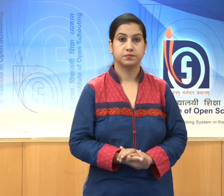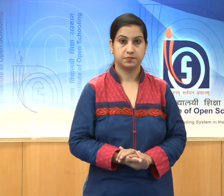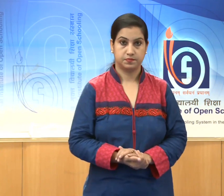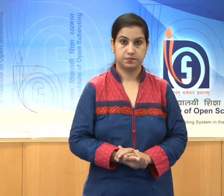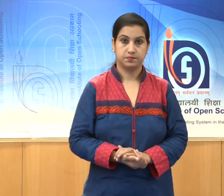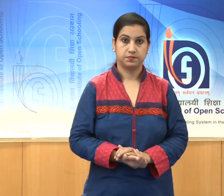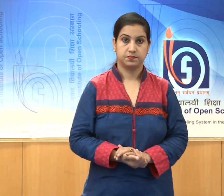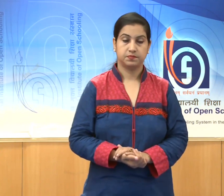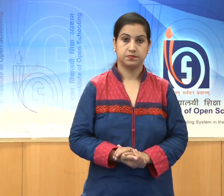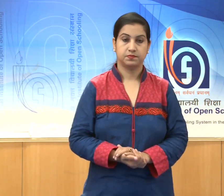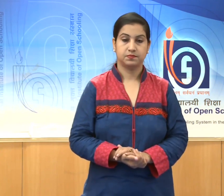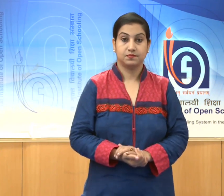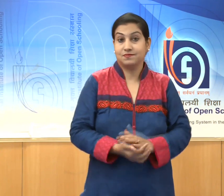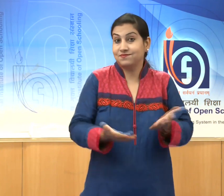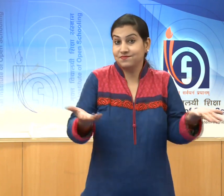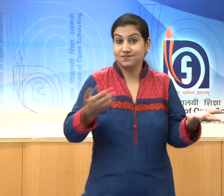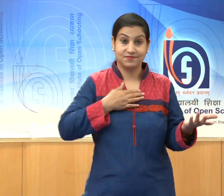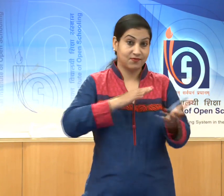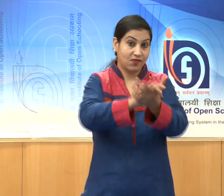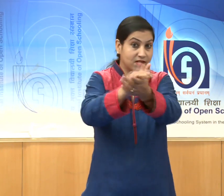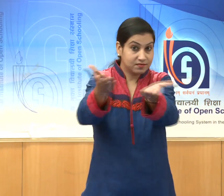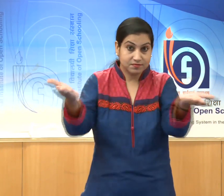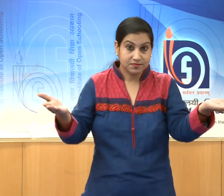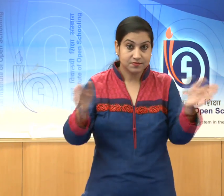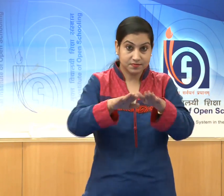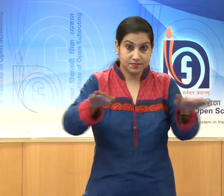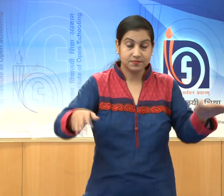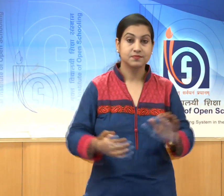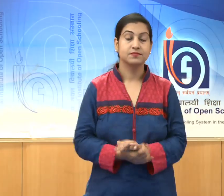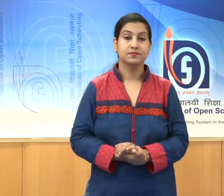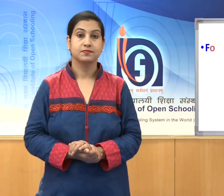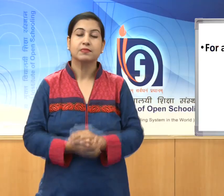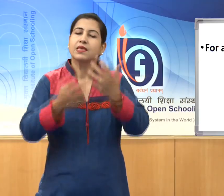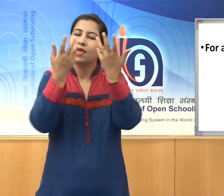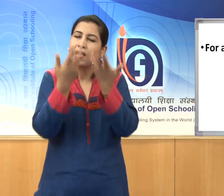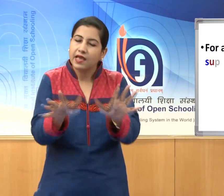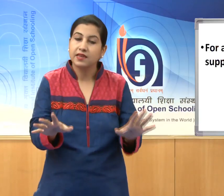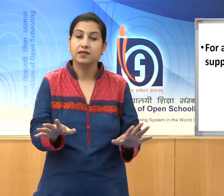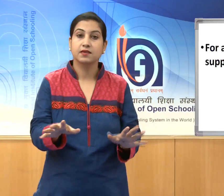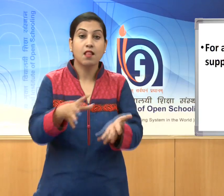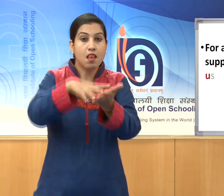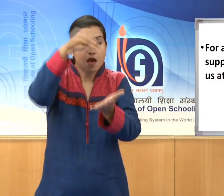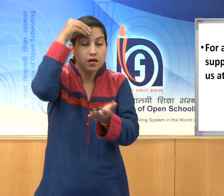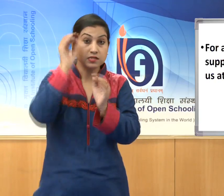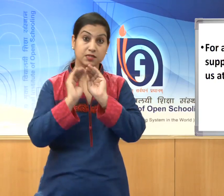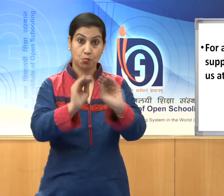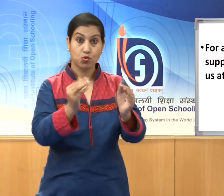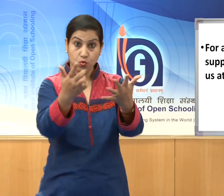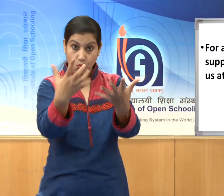So, my dear friend, for any kind of learning support,